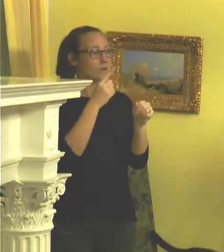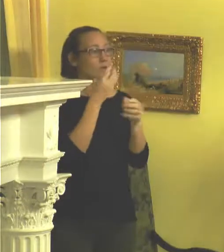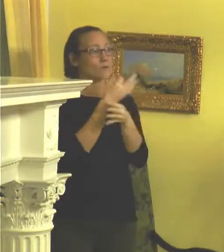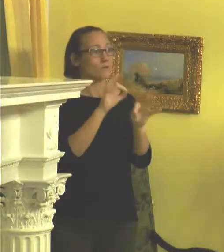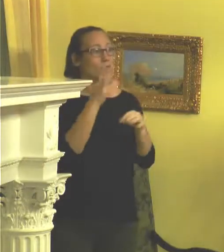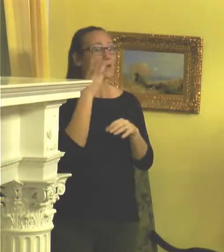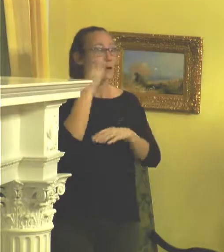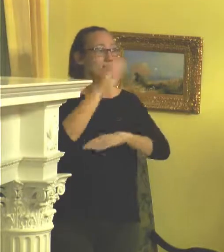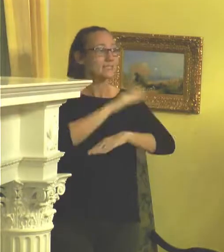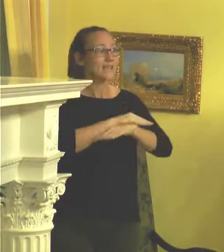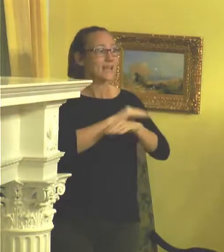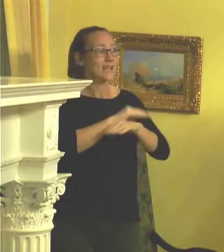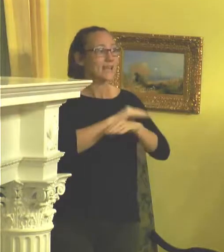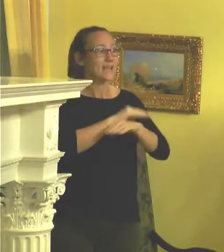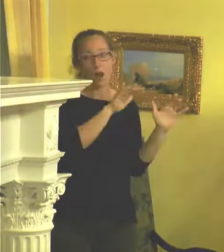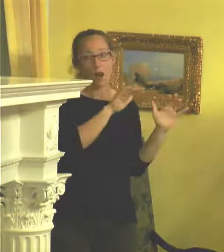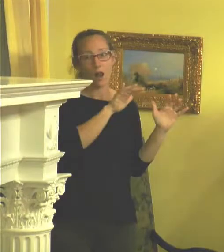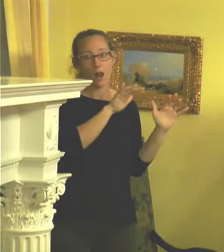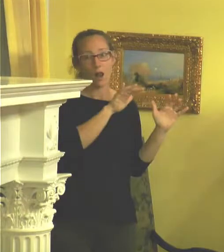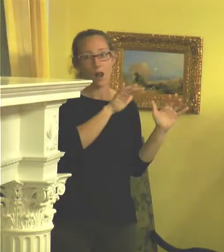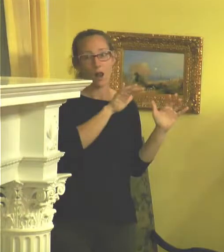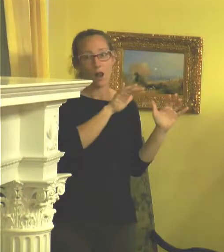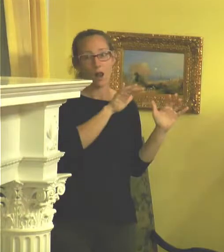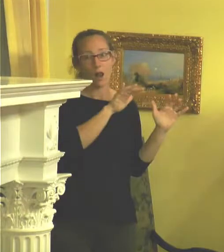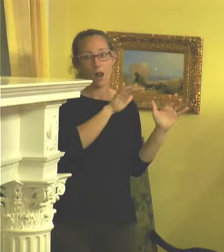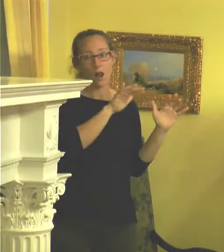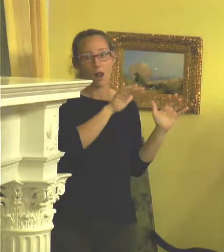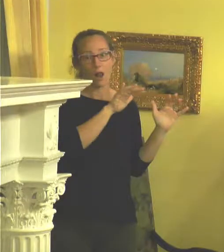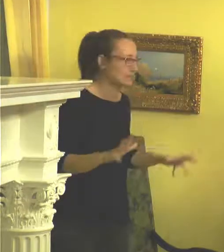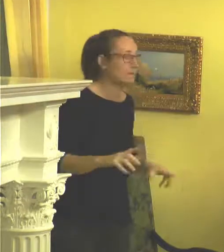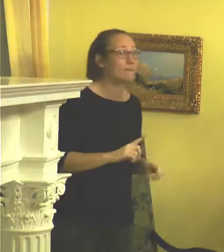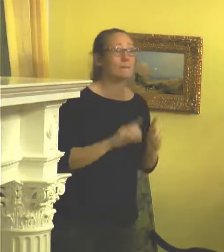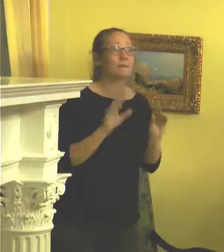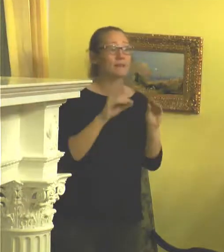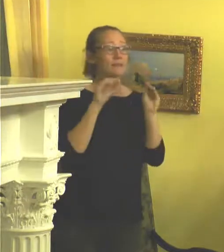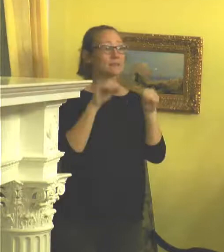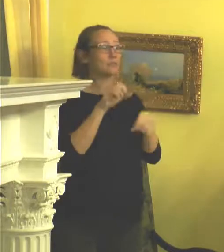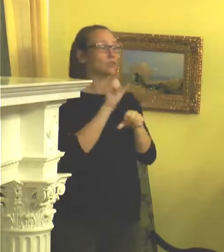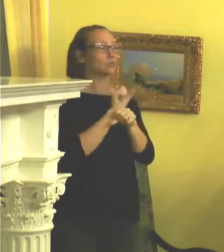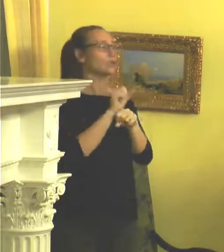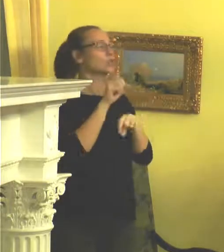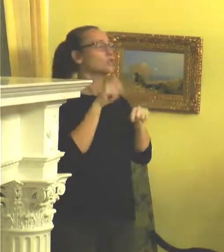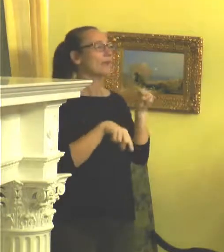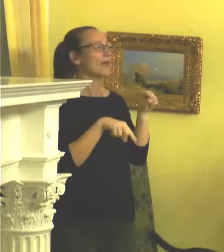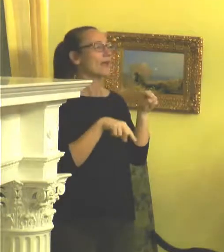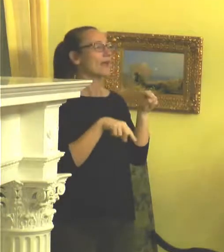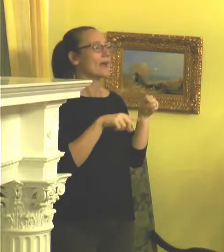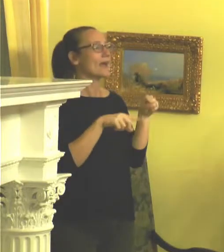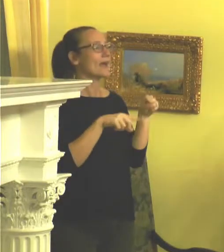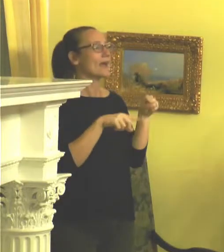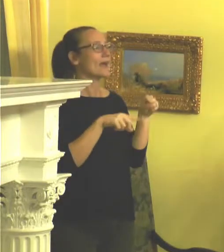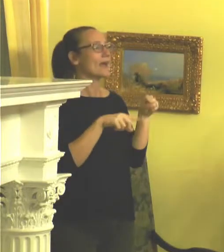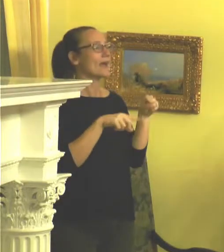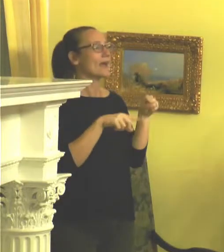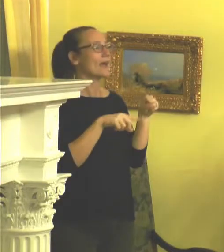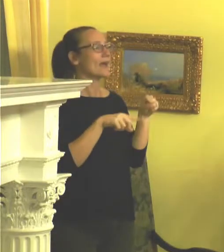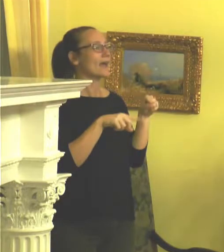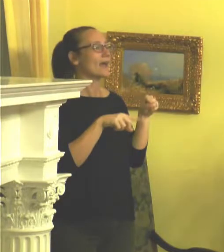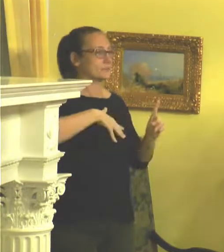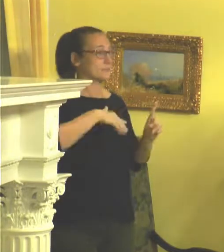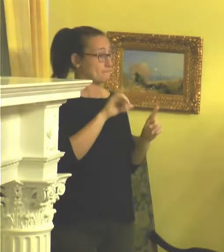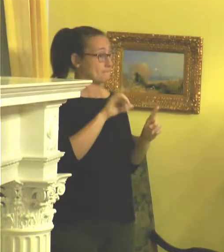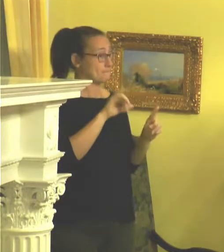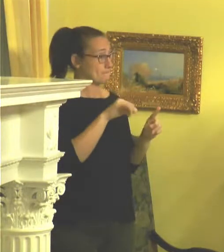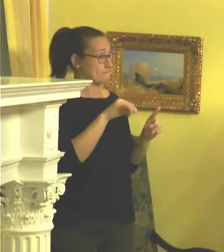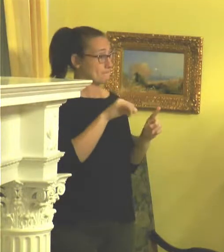table and spends 2 minutes with the work. But installation work, you can't escape it. You're in the space. Has that